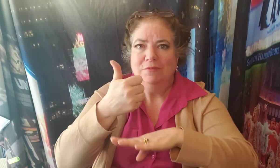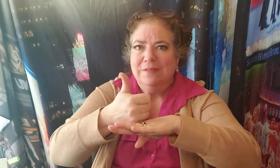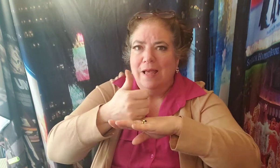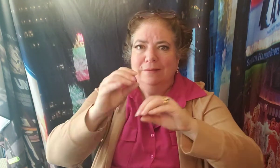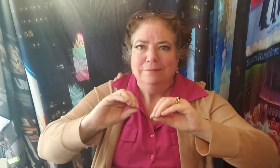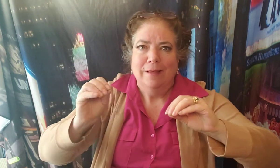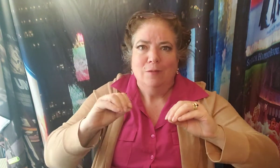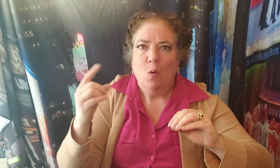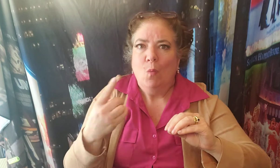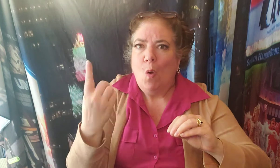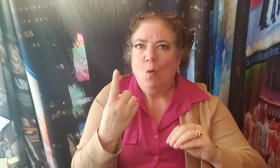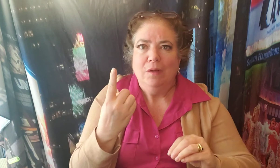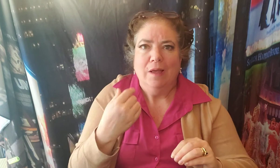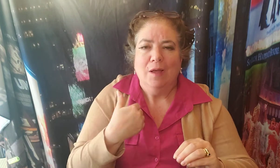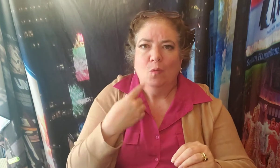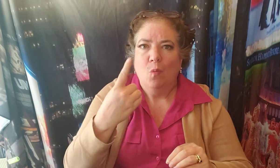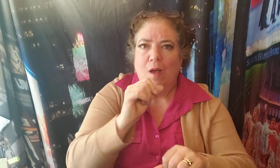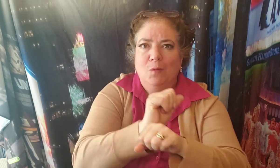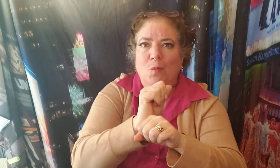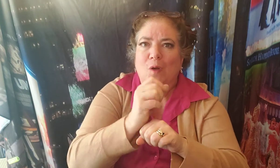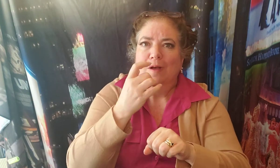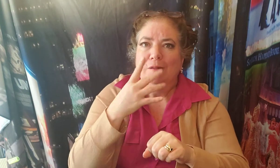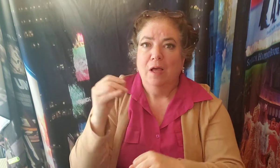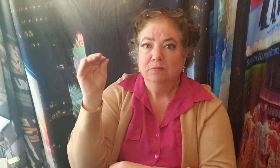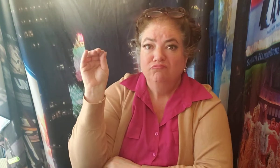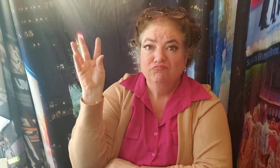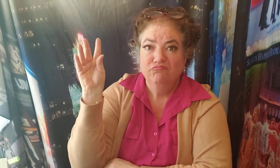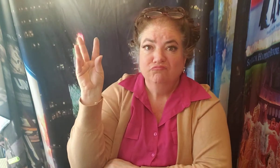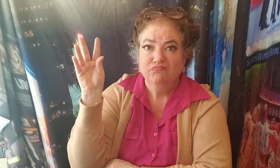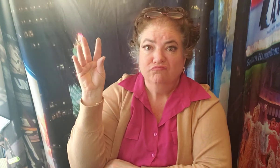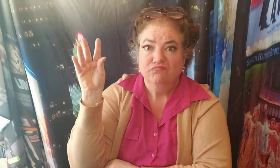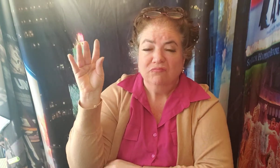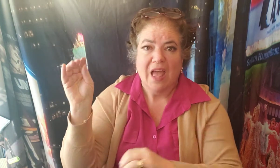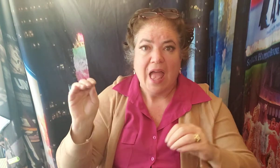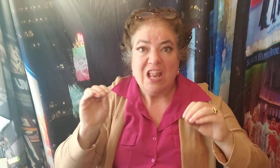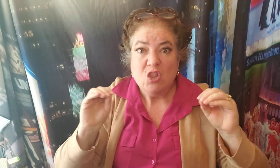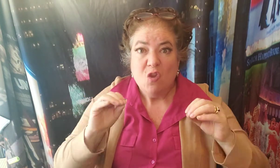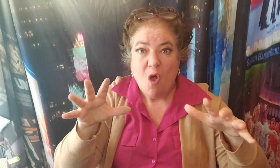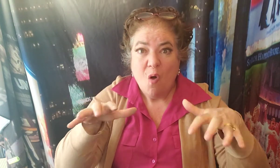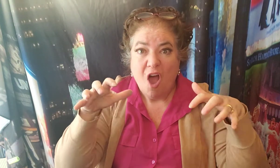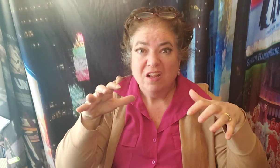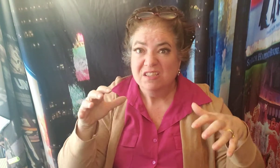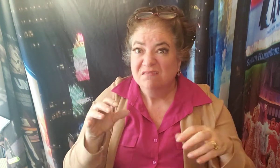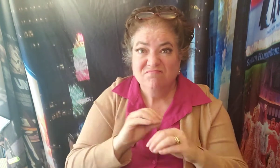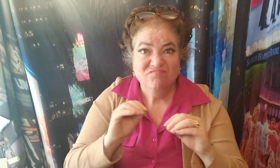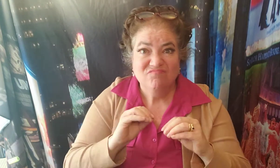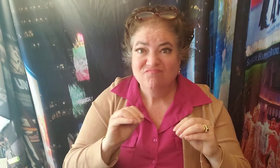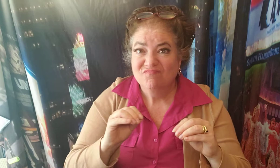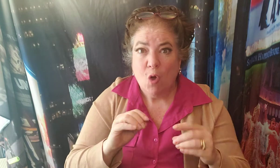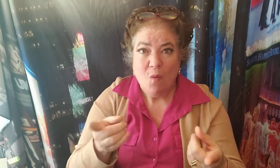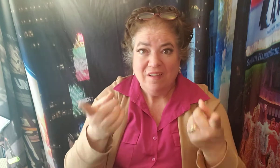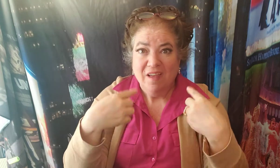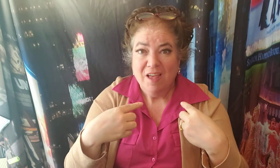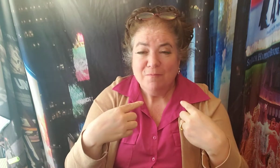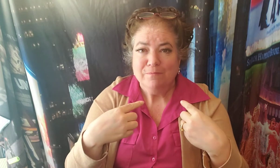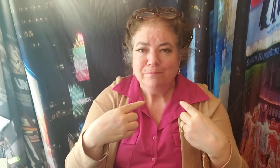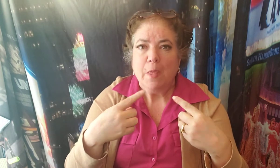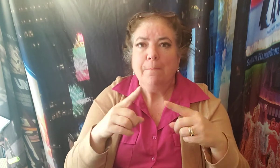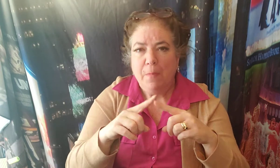and nobody came. At the end of it, a tall man came over to me and he said, why don't you come